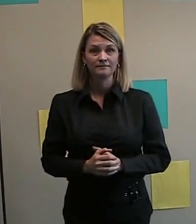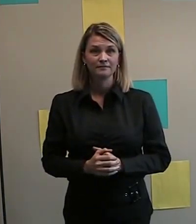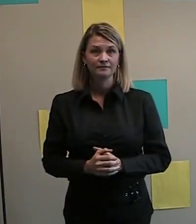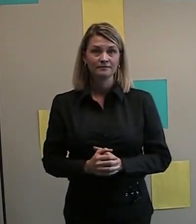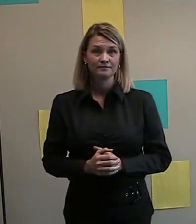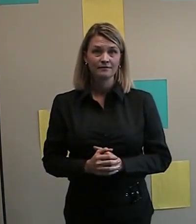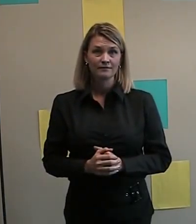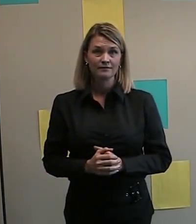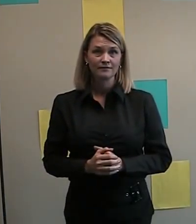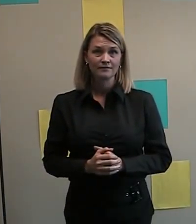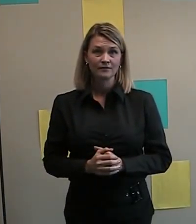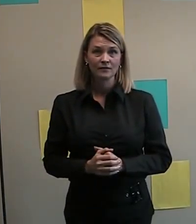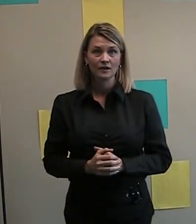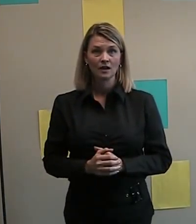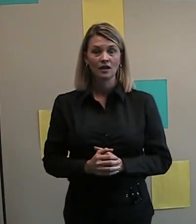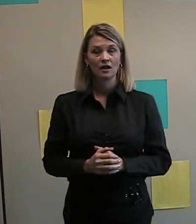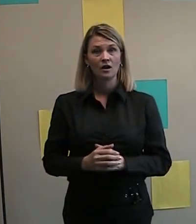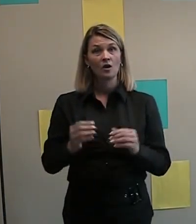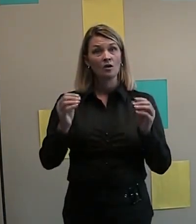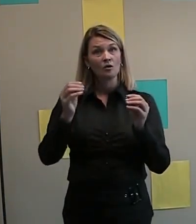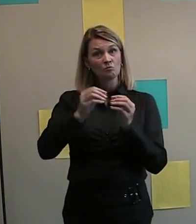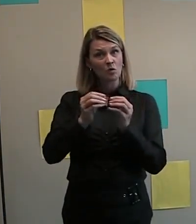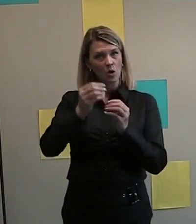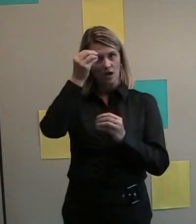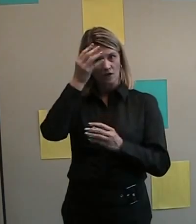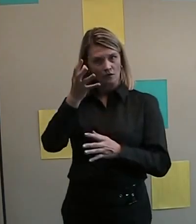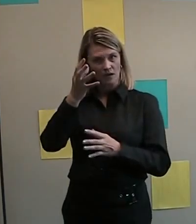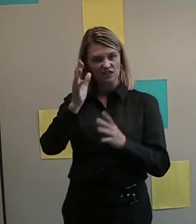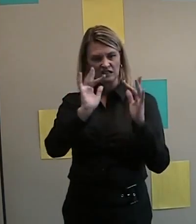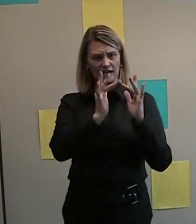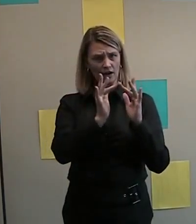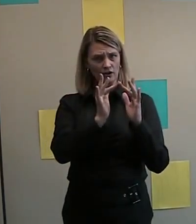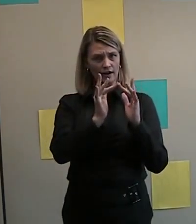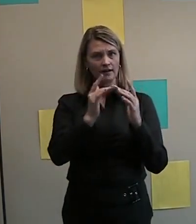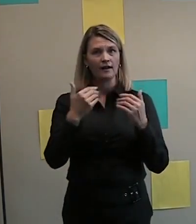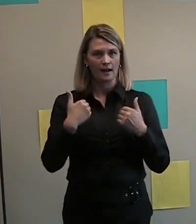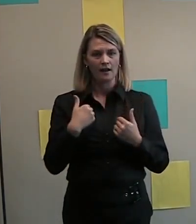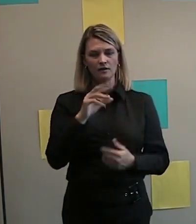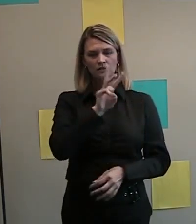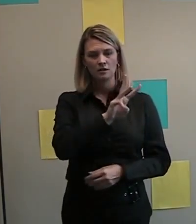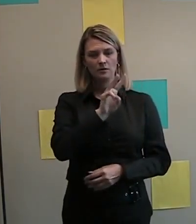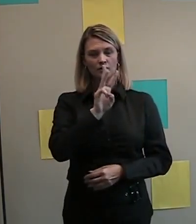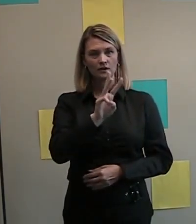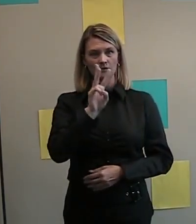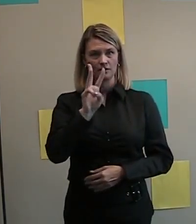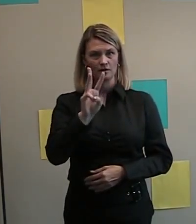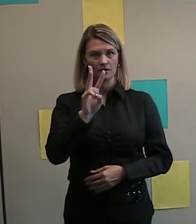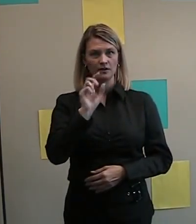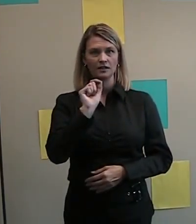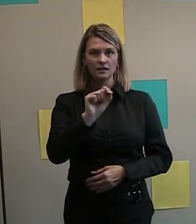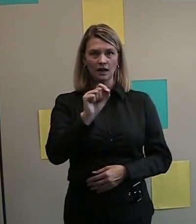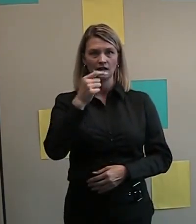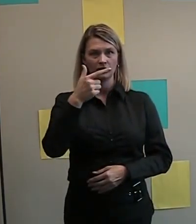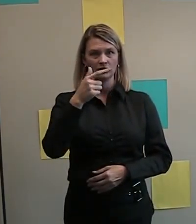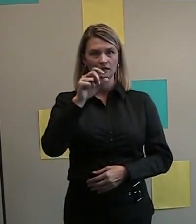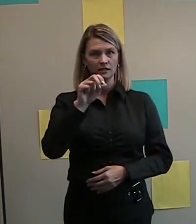For information, go to www.governor